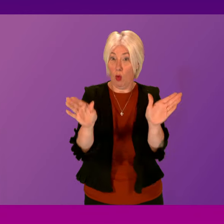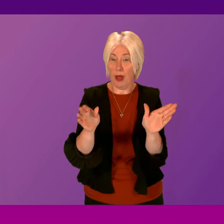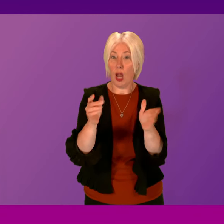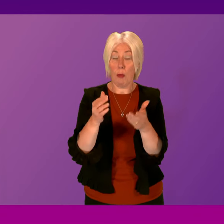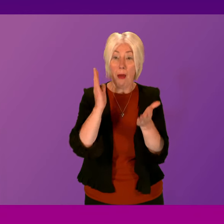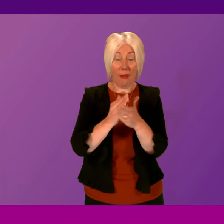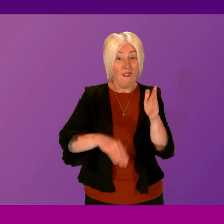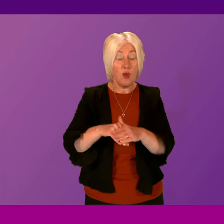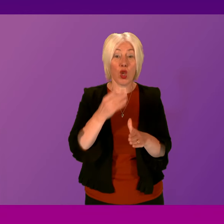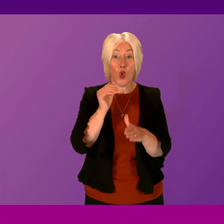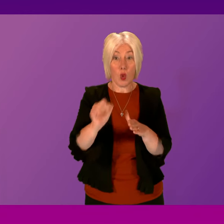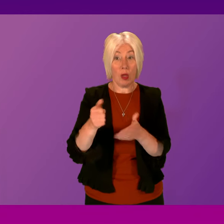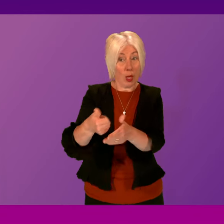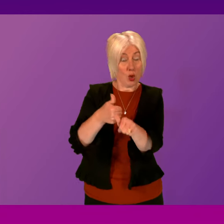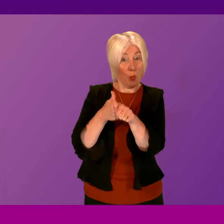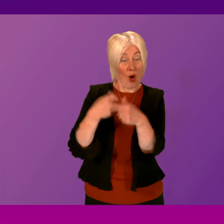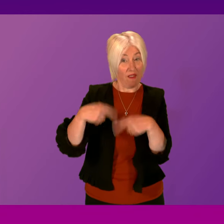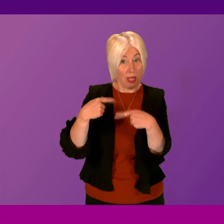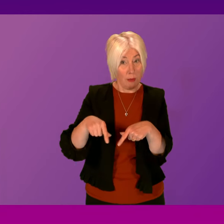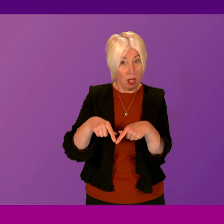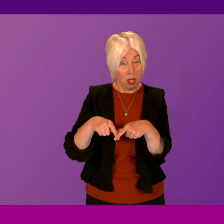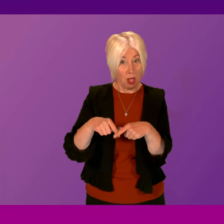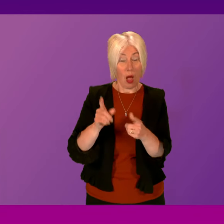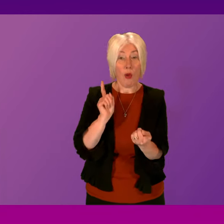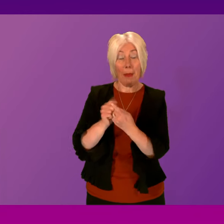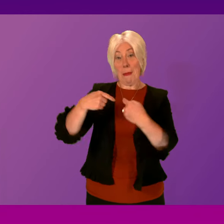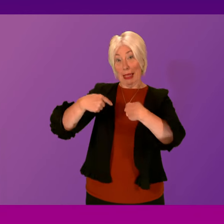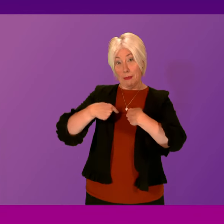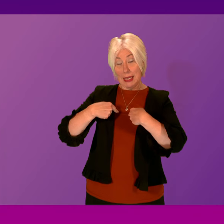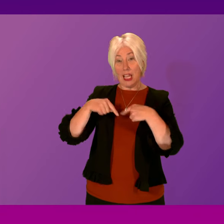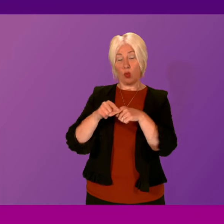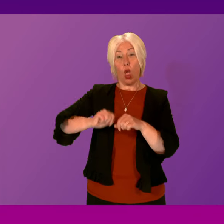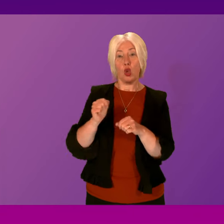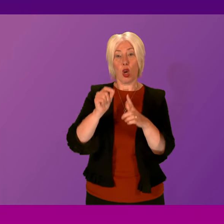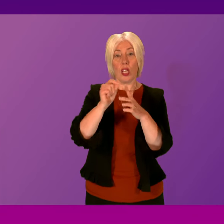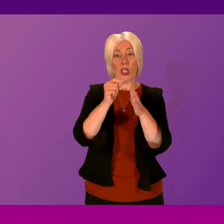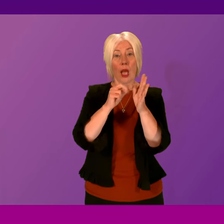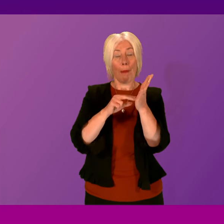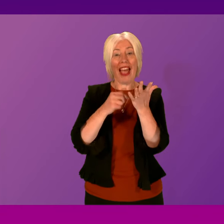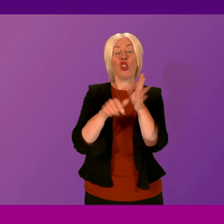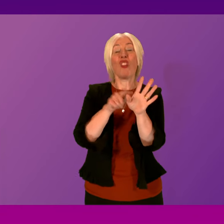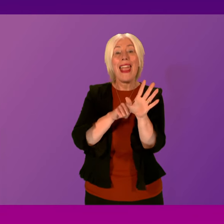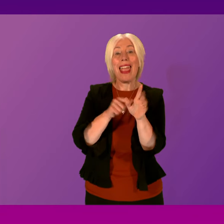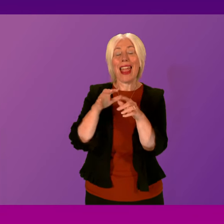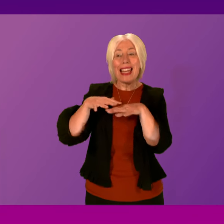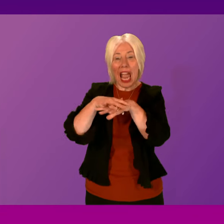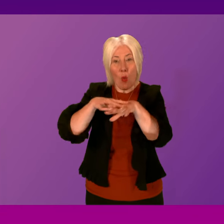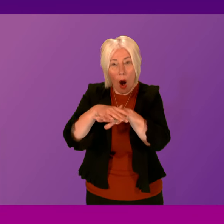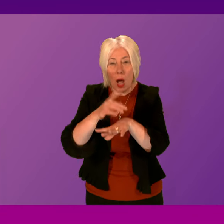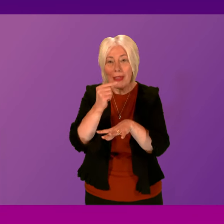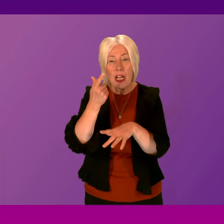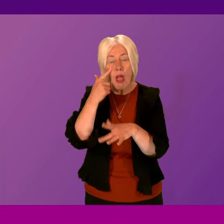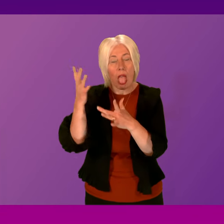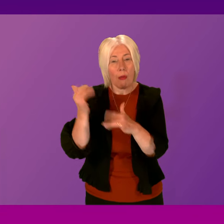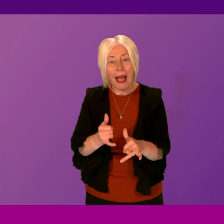and will they meet with me to discuss with myself and the Scottish Pantry Network to discuss a potential pilot project which could see